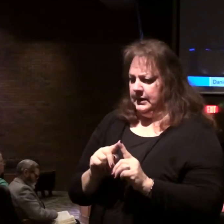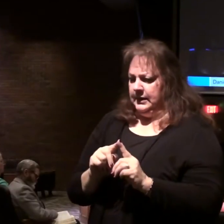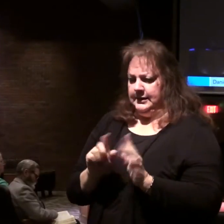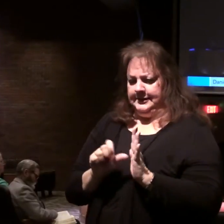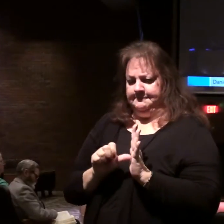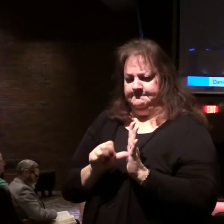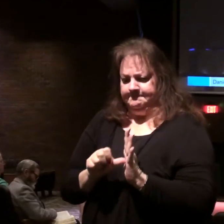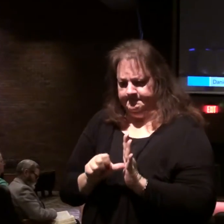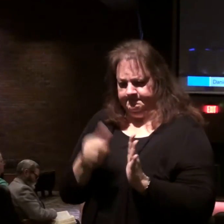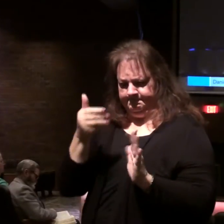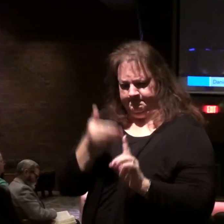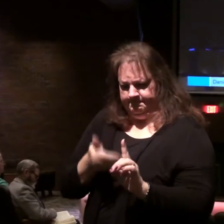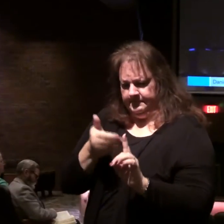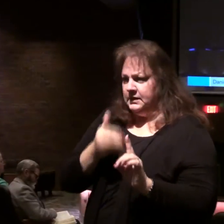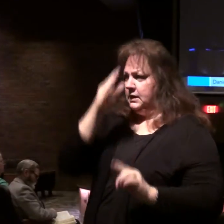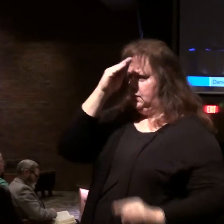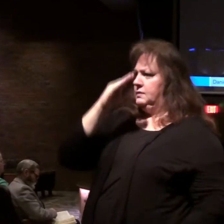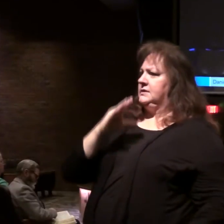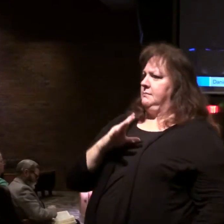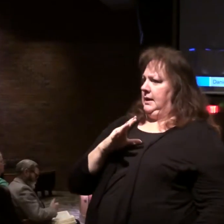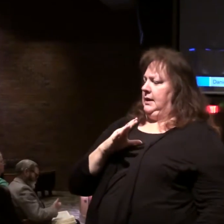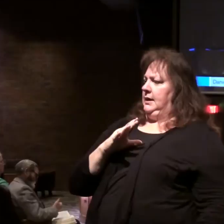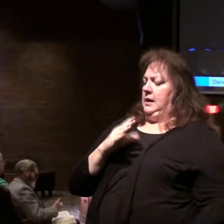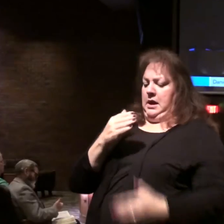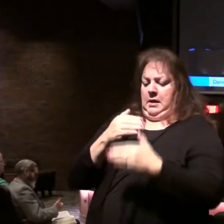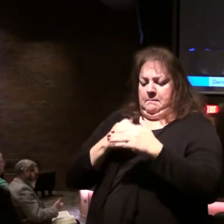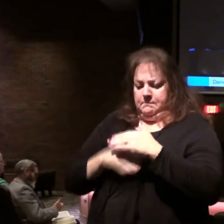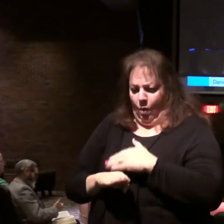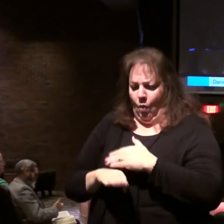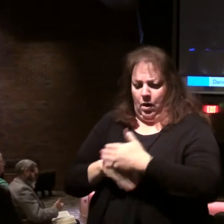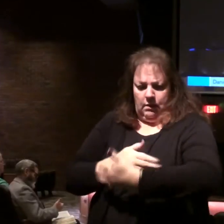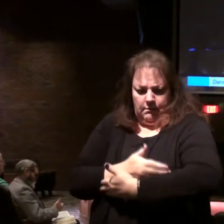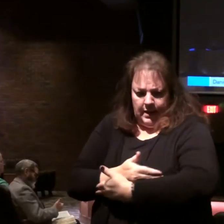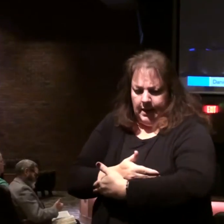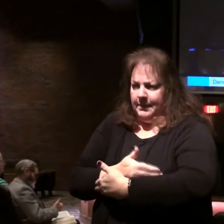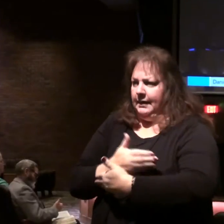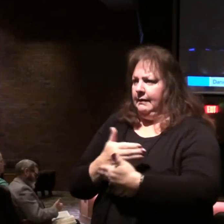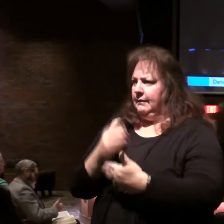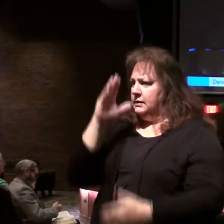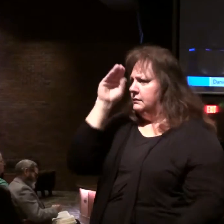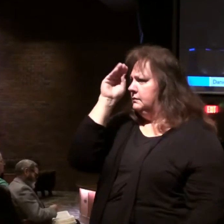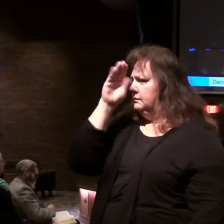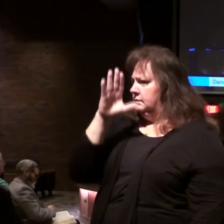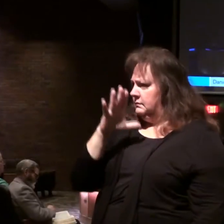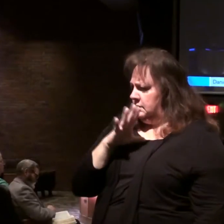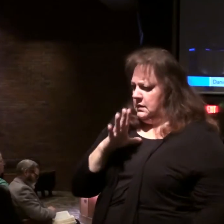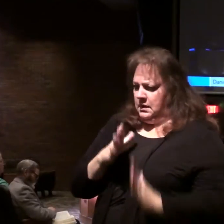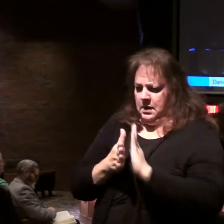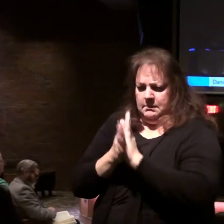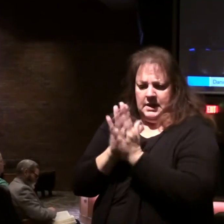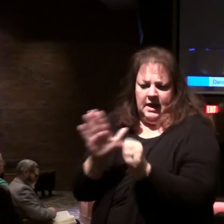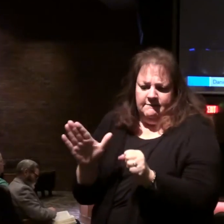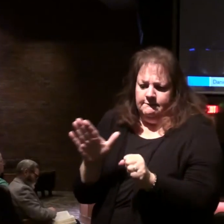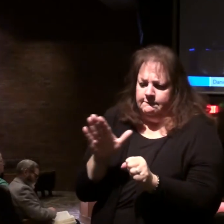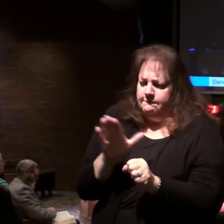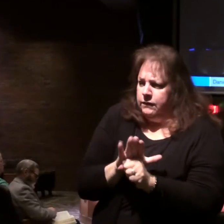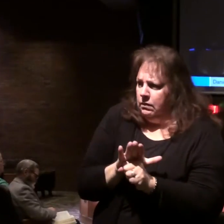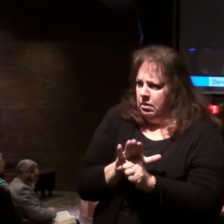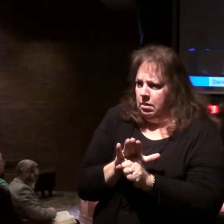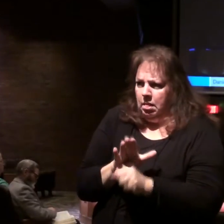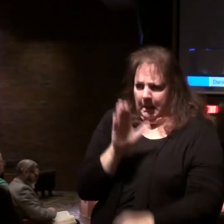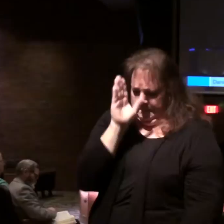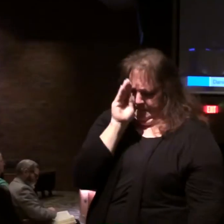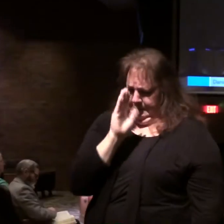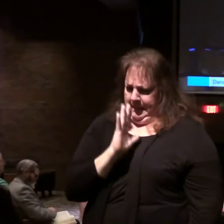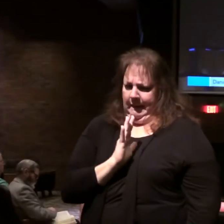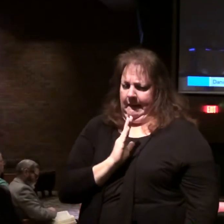emphasize his humanity. He'd been born into the human race. Became fully, completely a man.